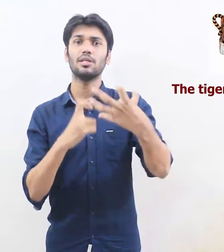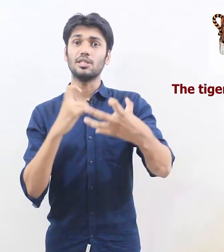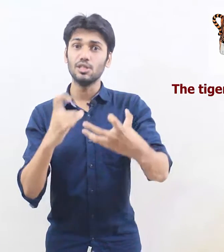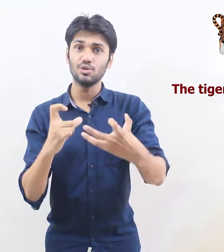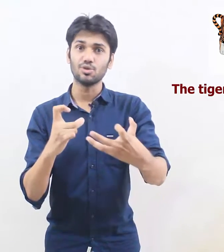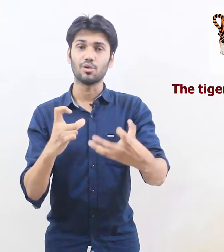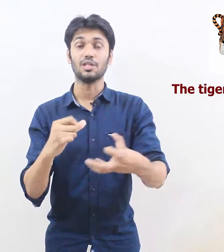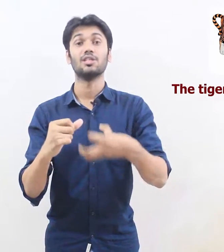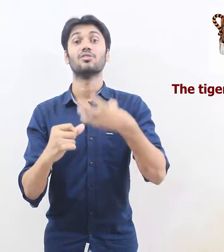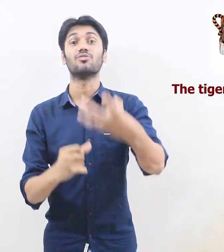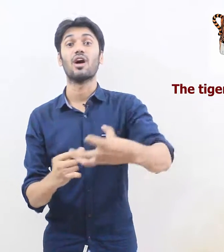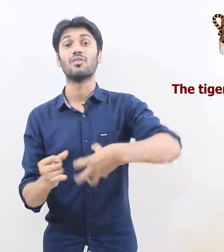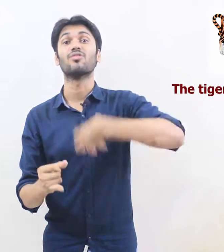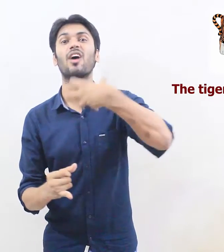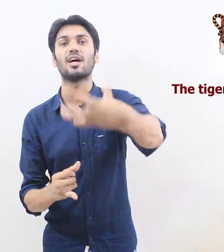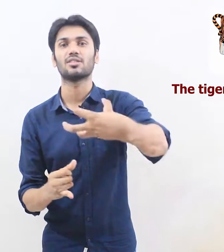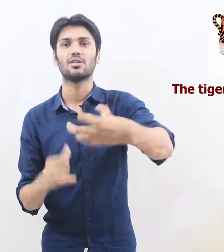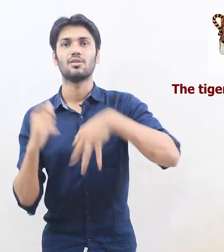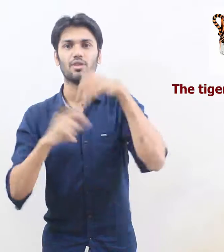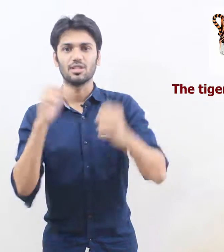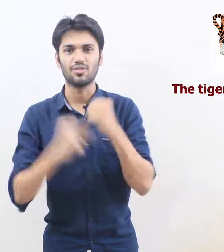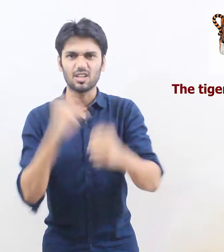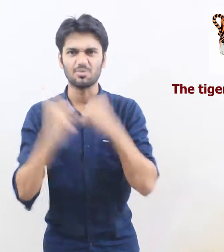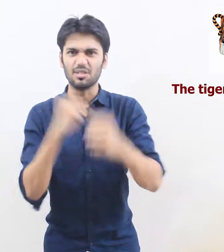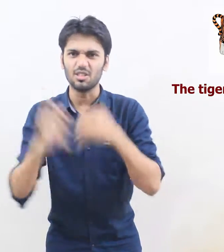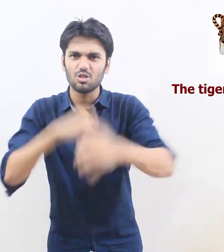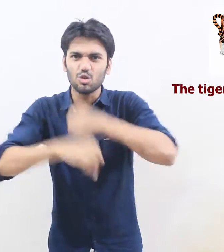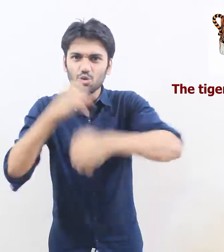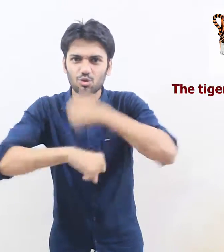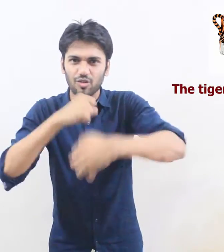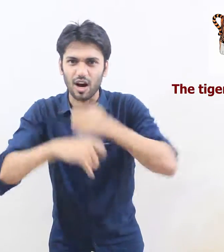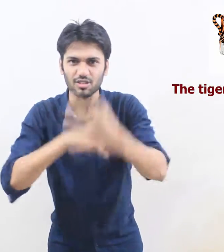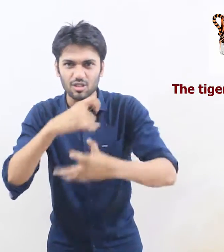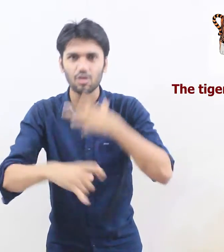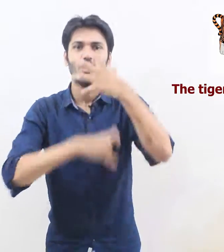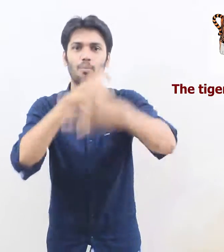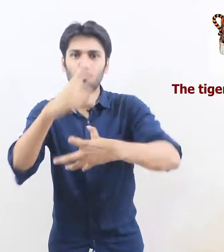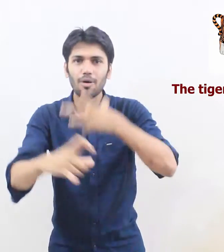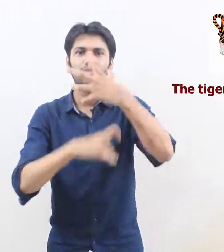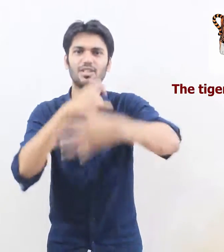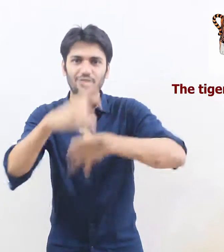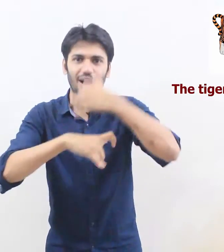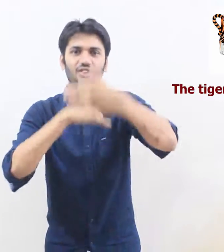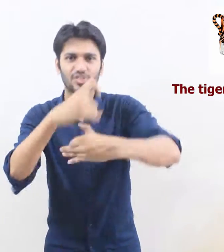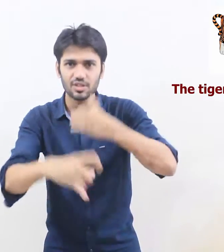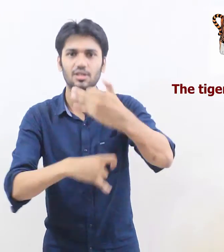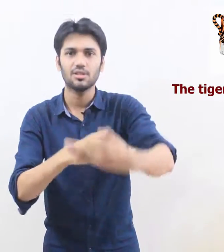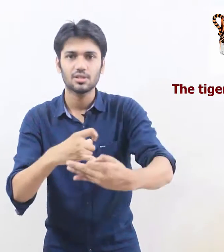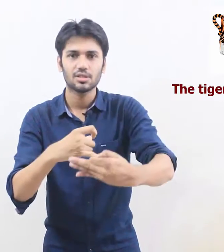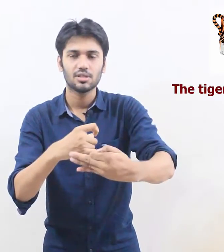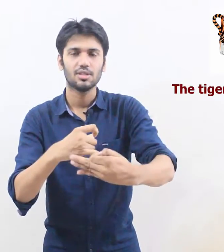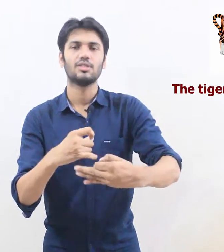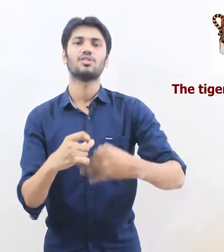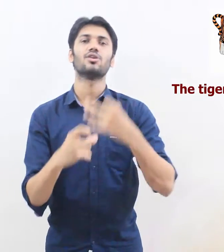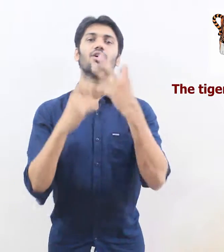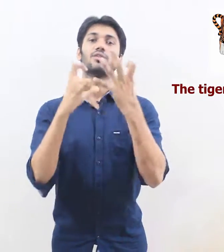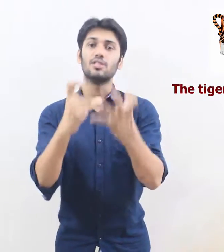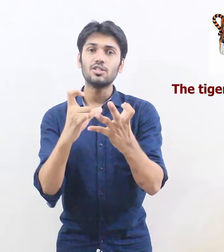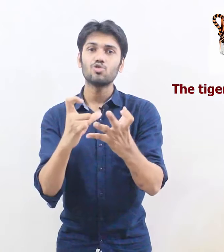usually run fast running fast means it's too fast you know moving faster so this is